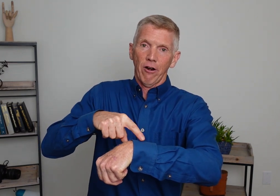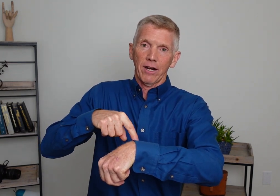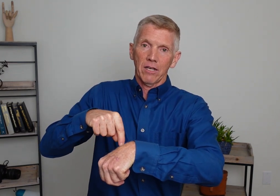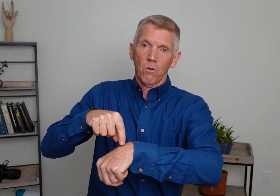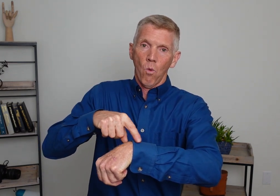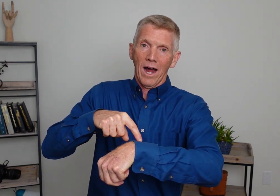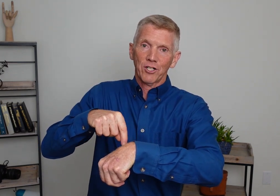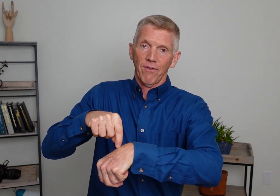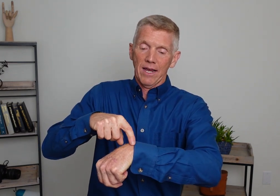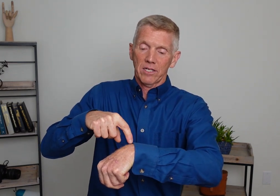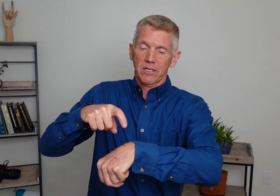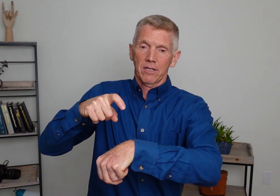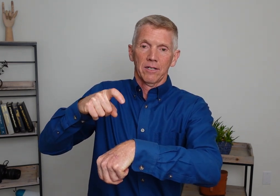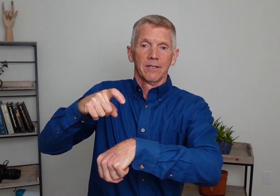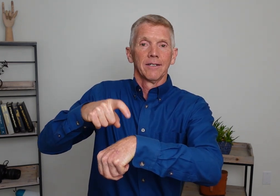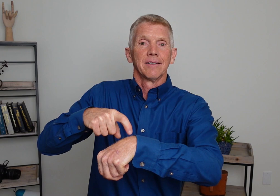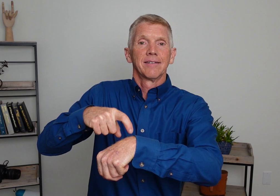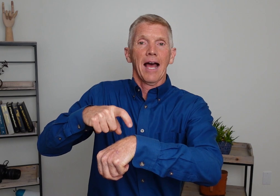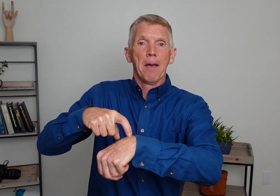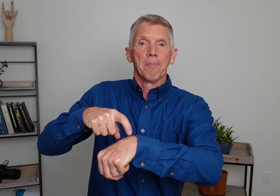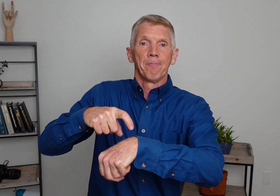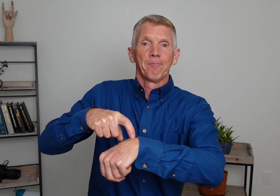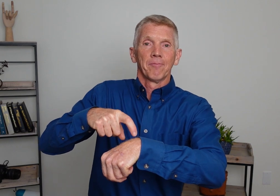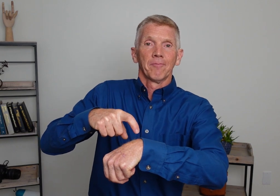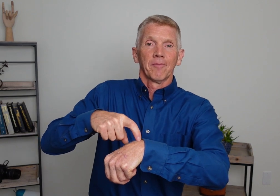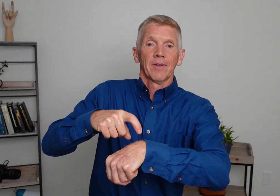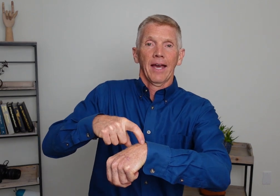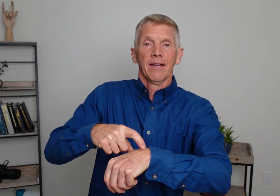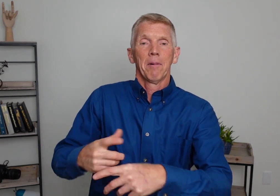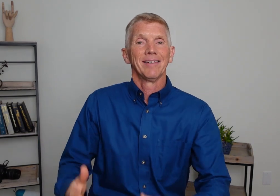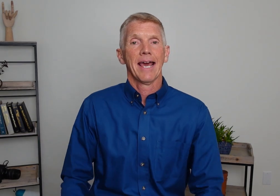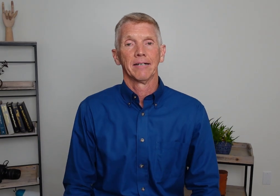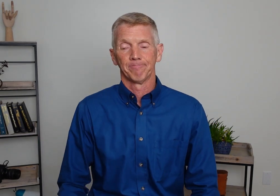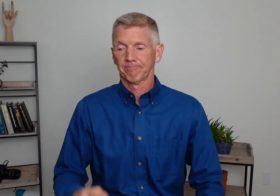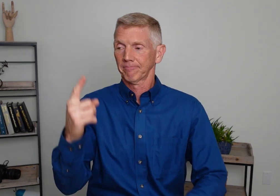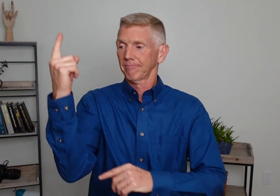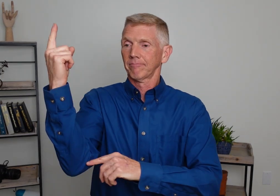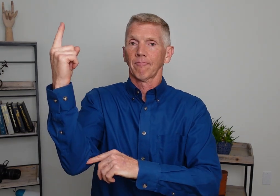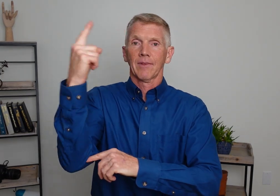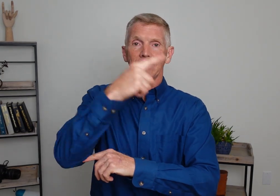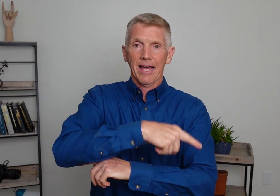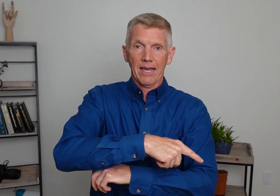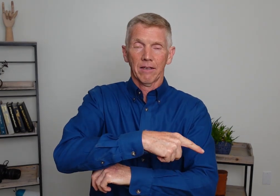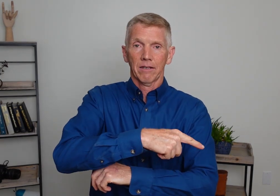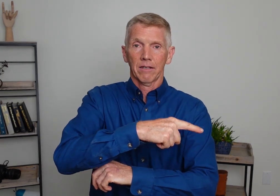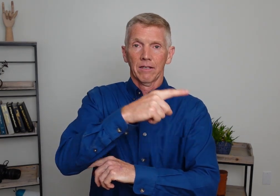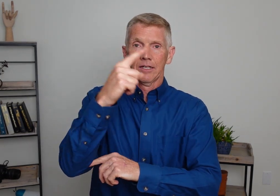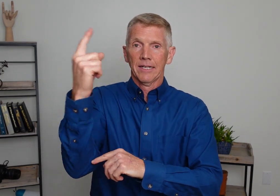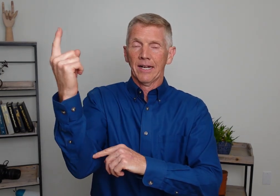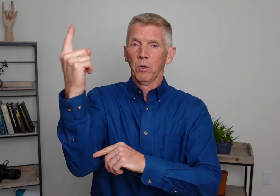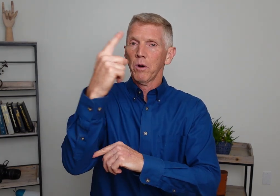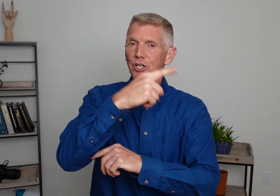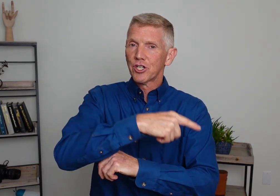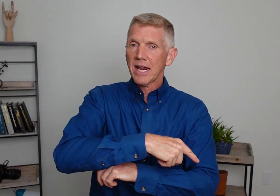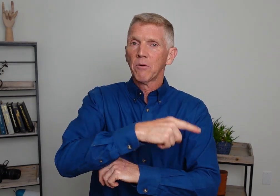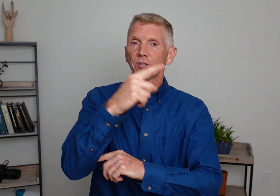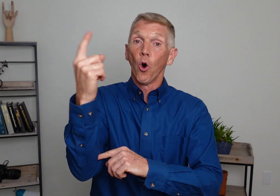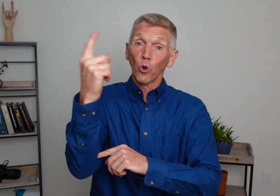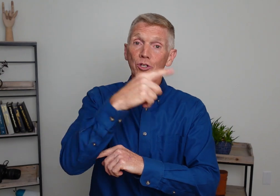watch face. Time. Okay. How about day? Day. Now read what you're seeing. What the older